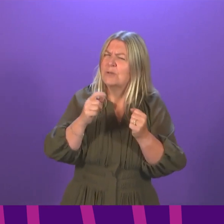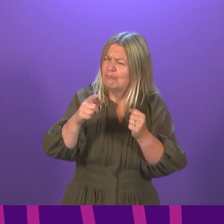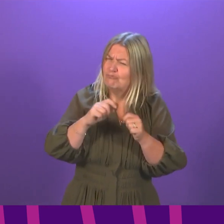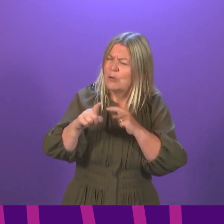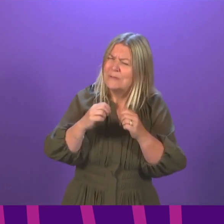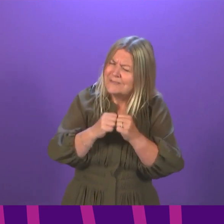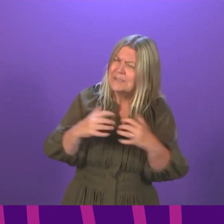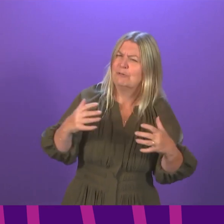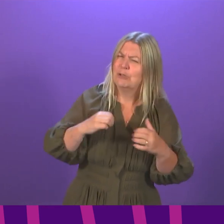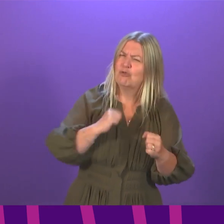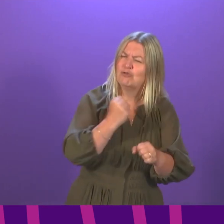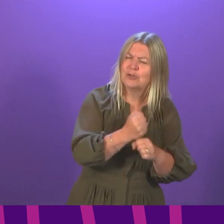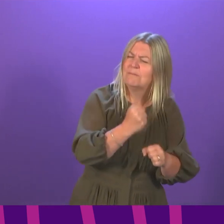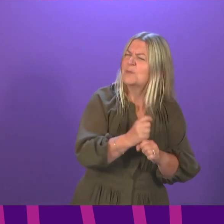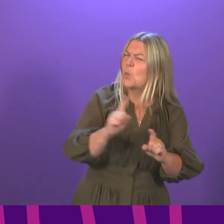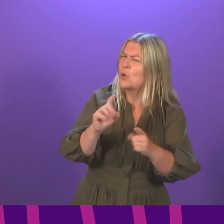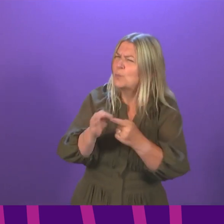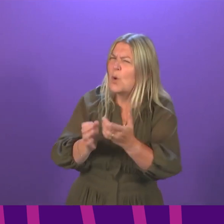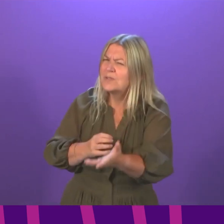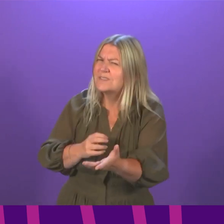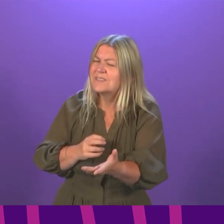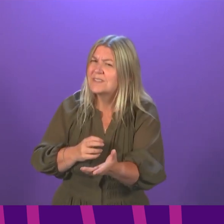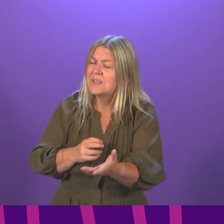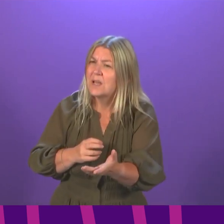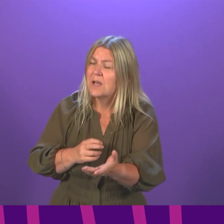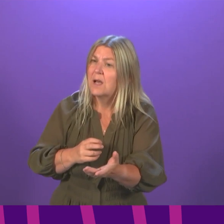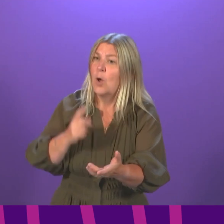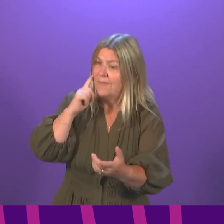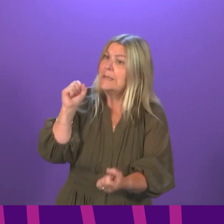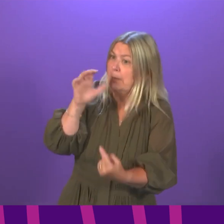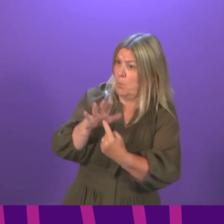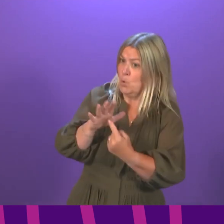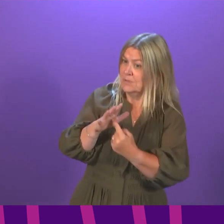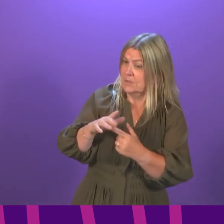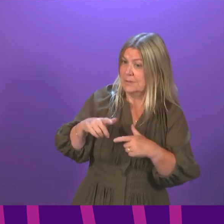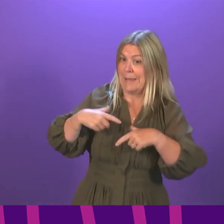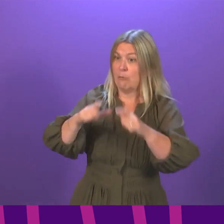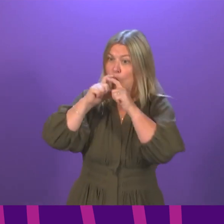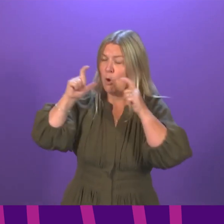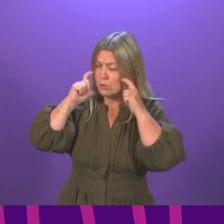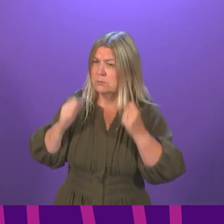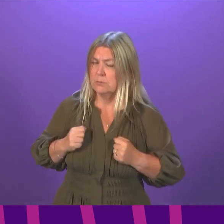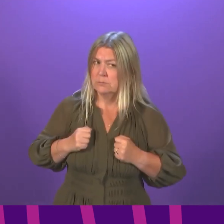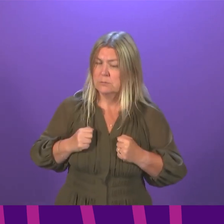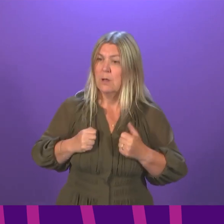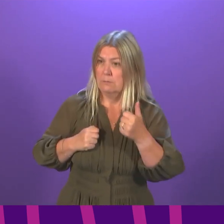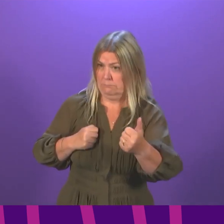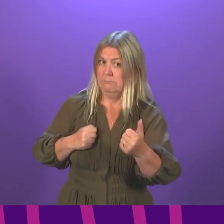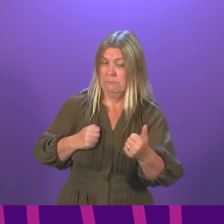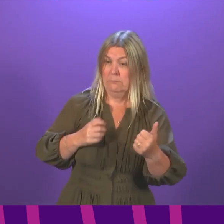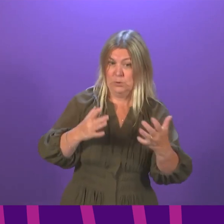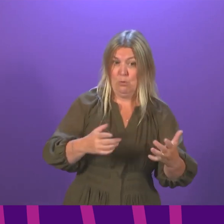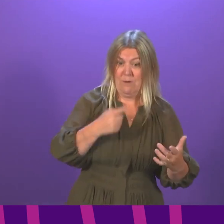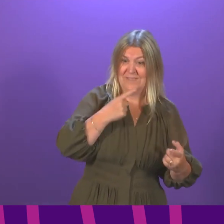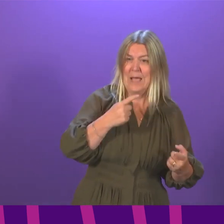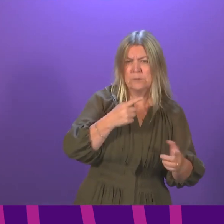Government, what the real point of that question is. We think it is really important that people continue to wear face coverings. So, we going to tell them we